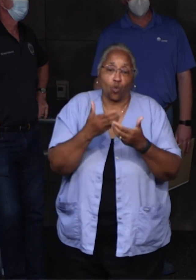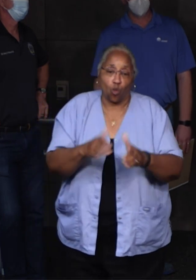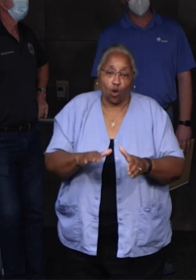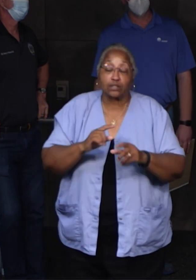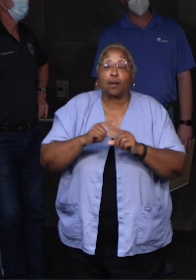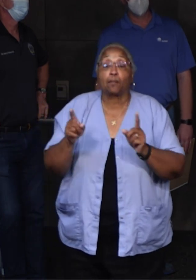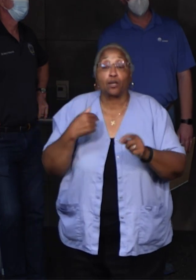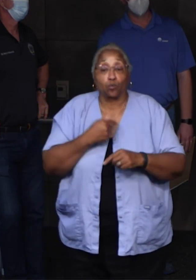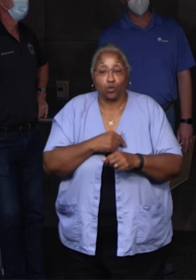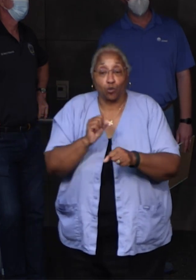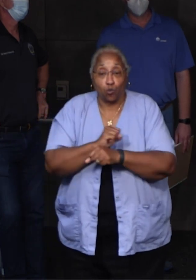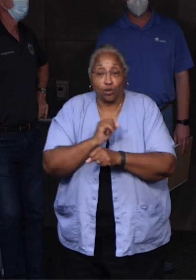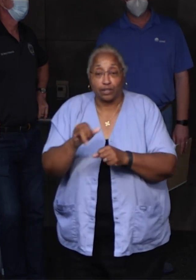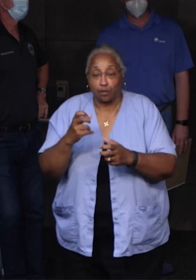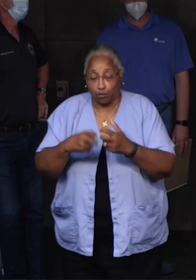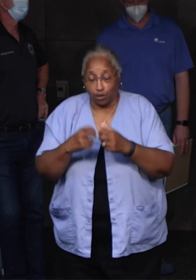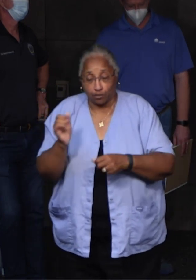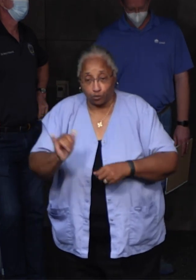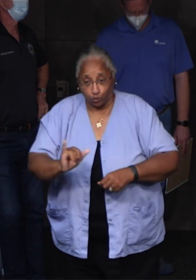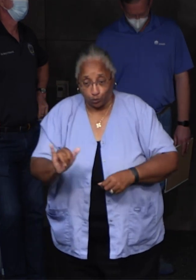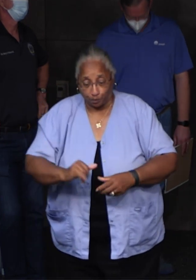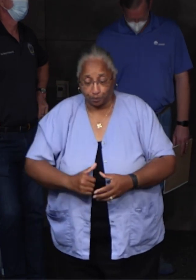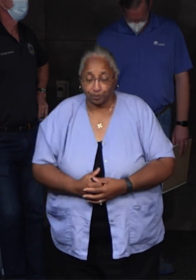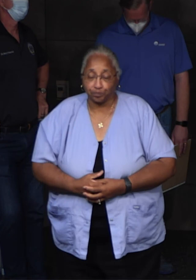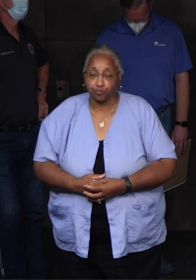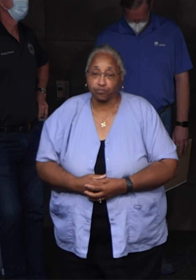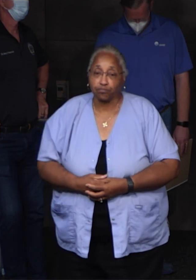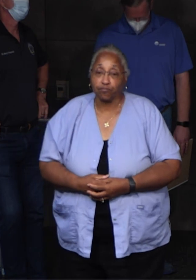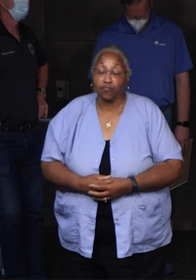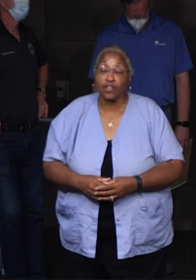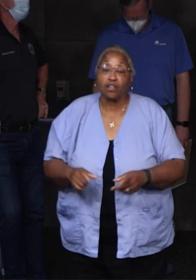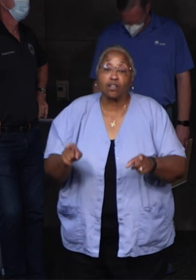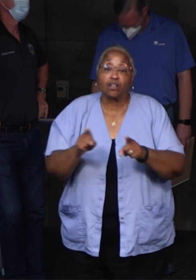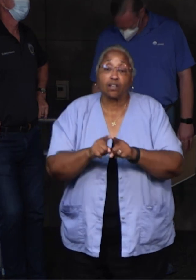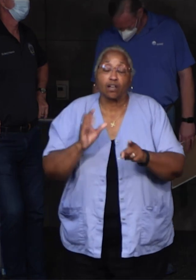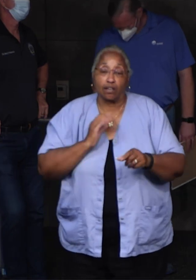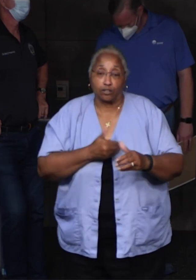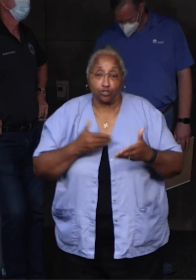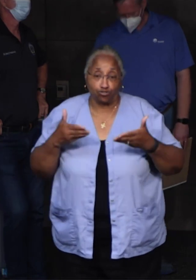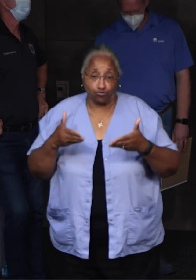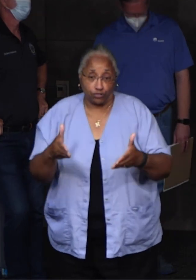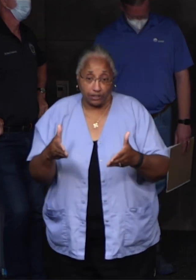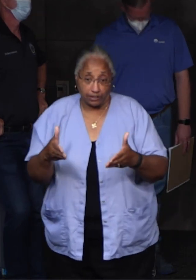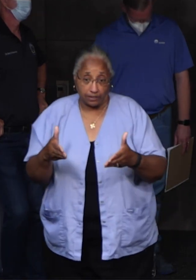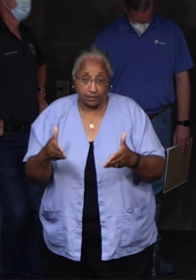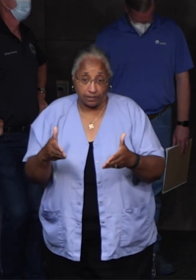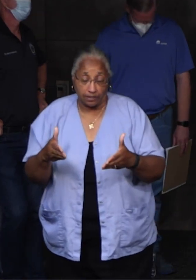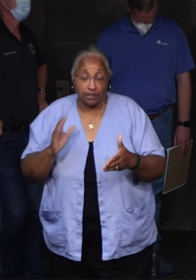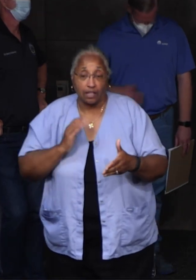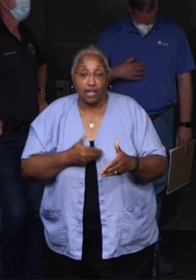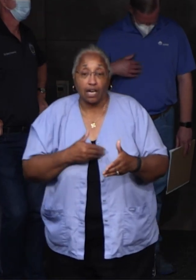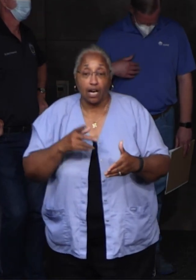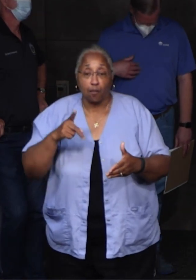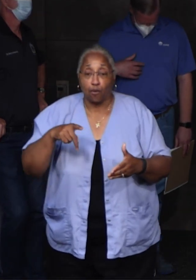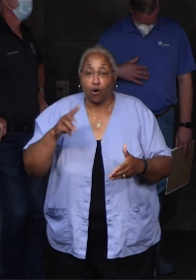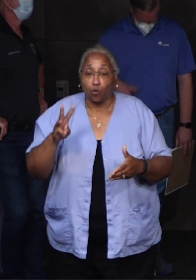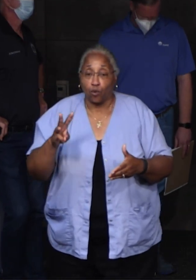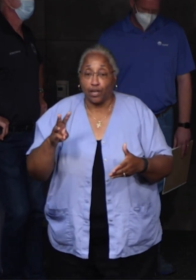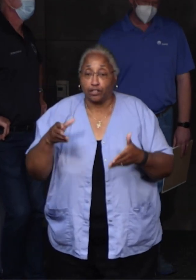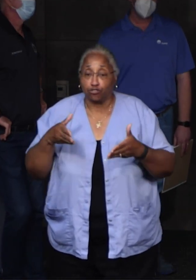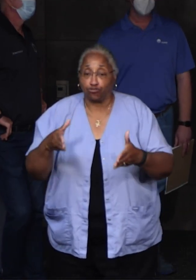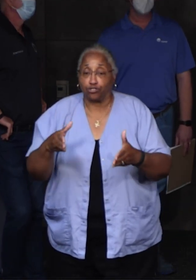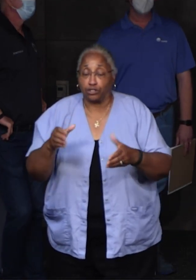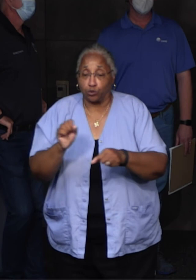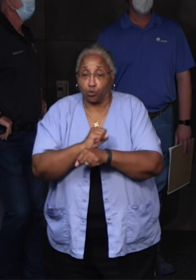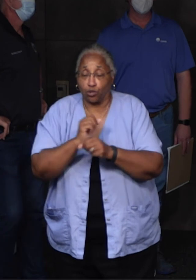But we will work that problem as well. With regard to our streets, our parkways and streets employees, they